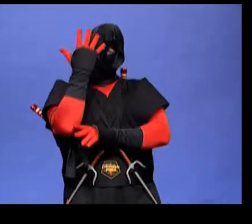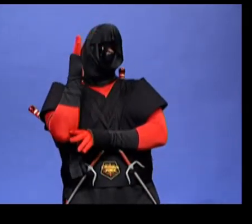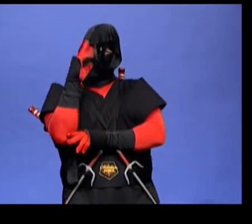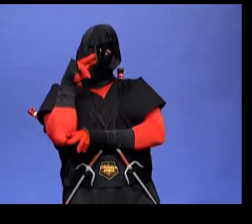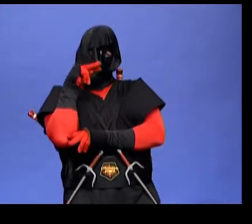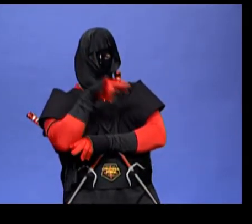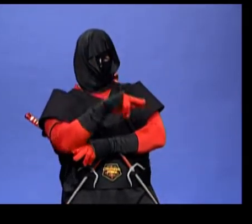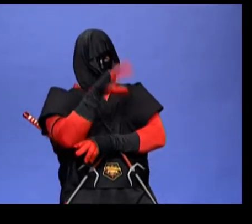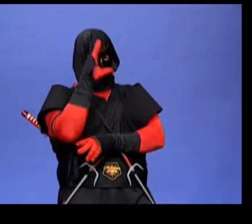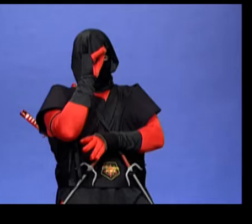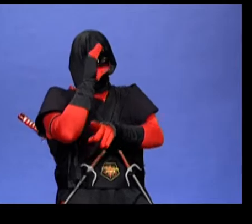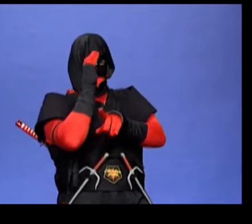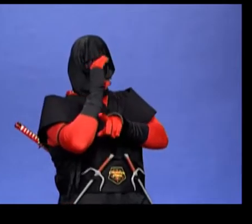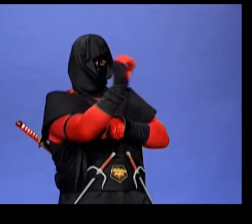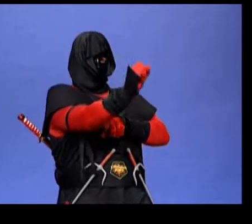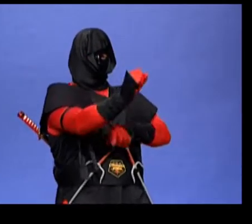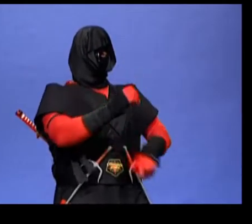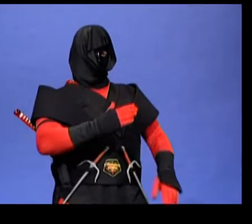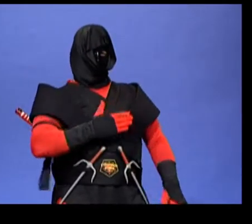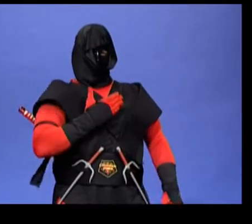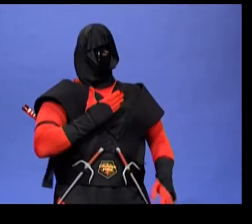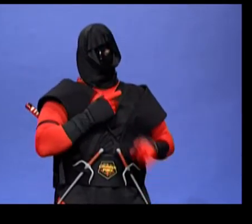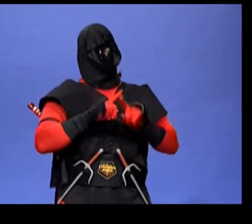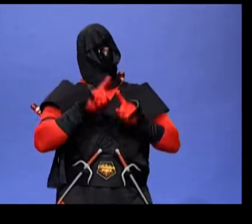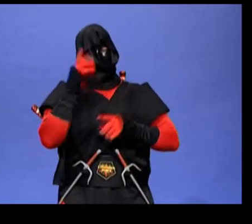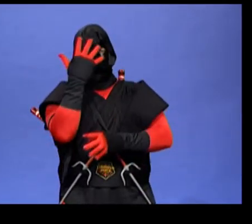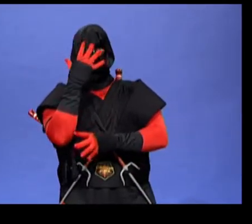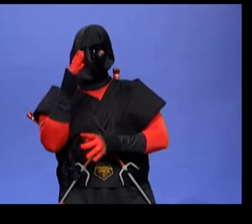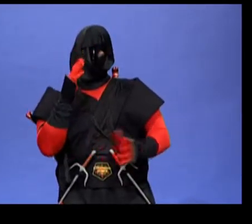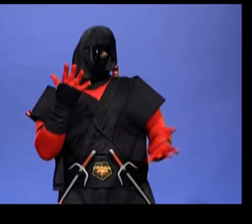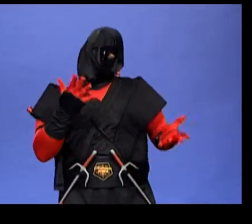And the tree was happy. But not really.